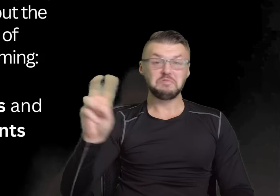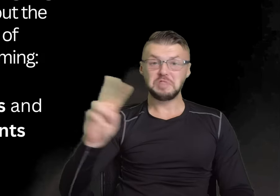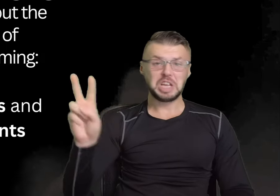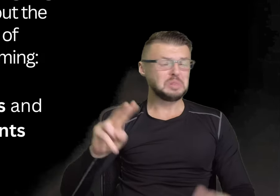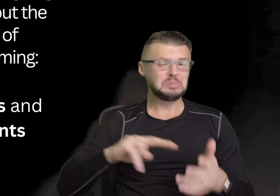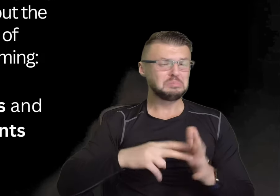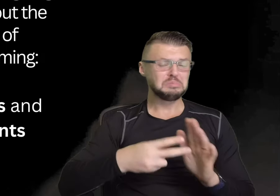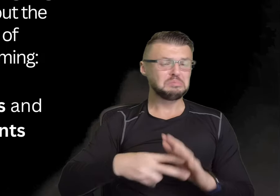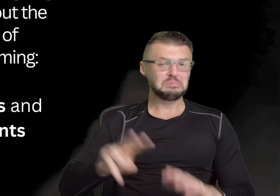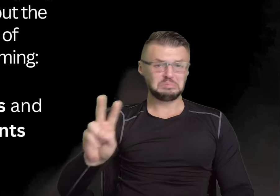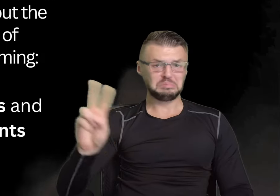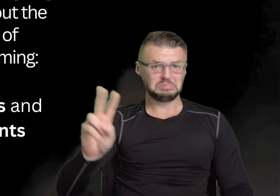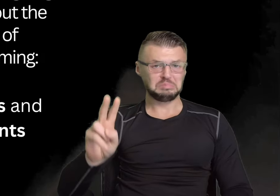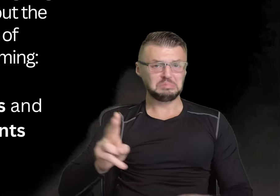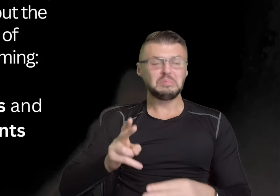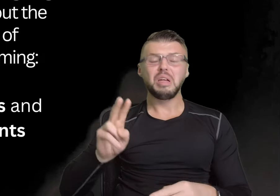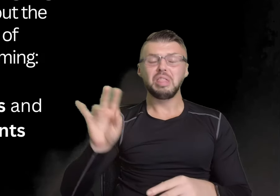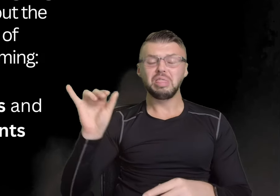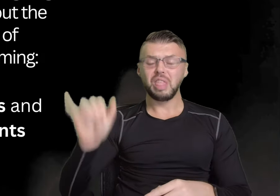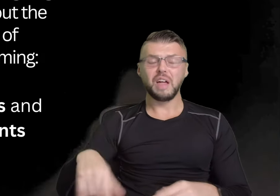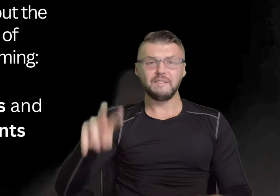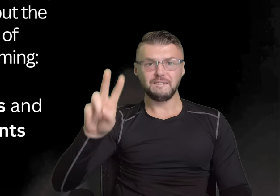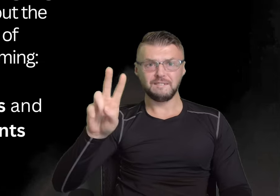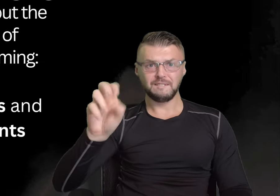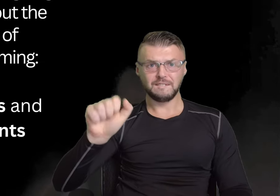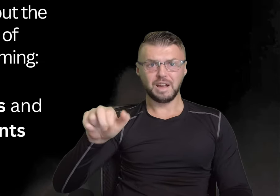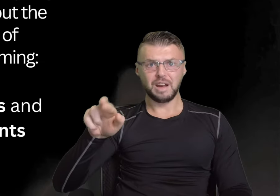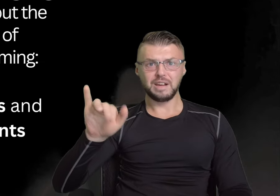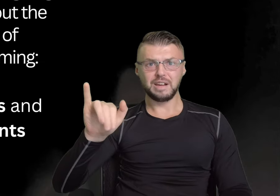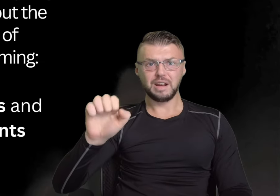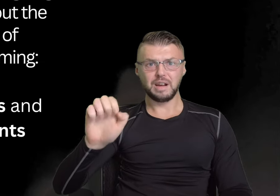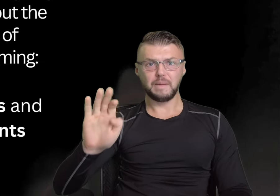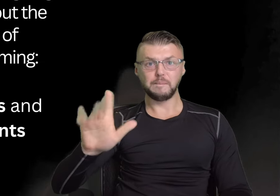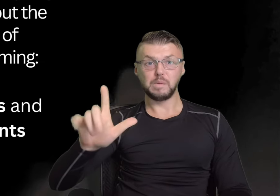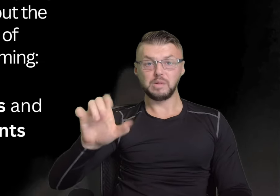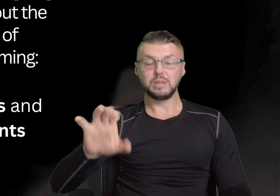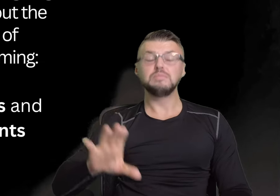What does it mean? Variable and constant.